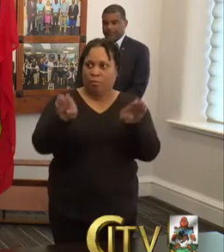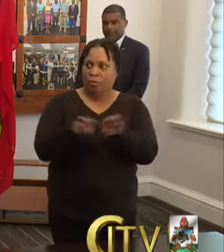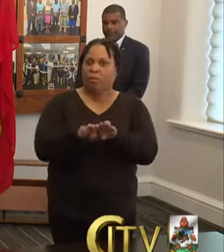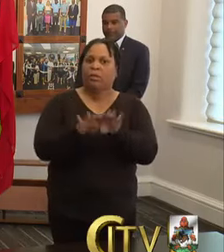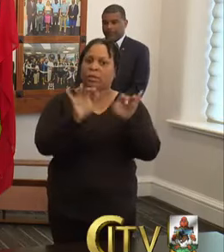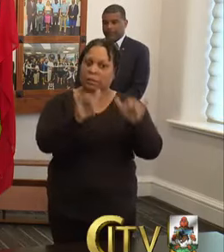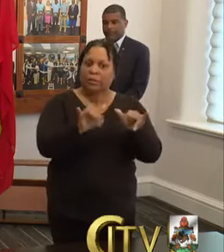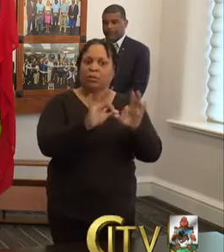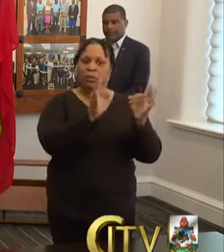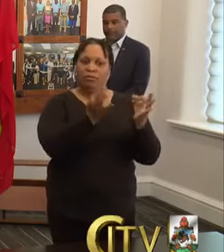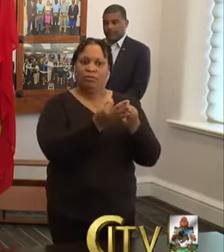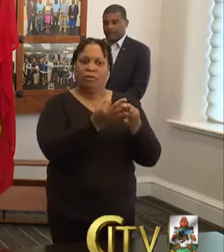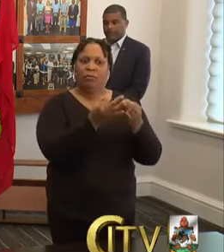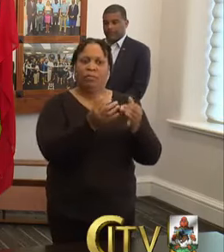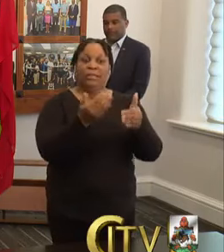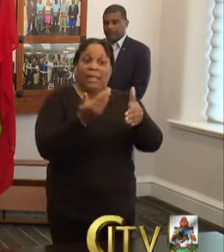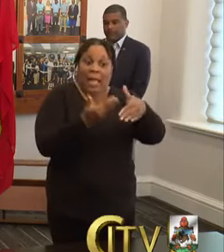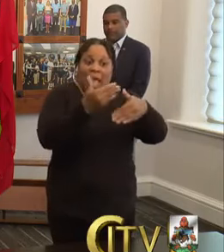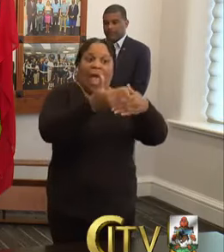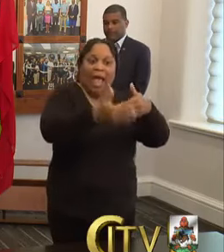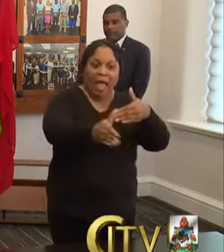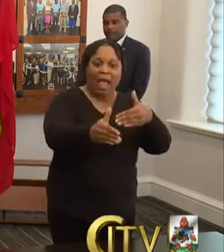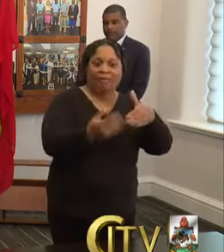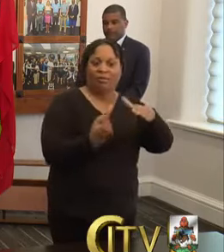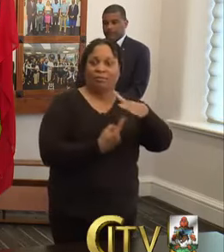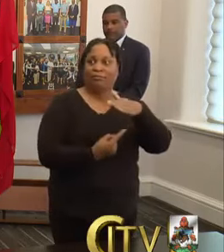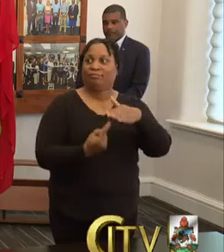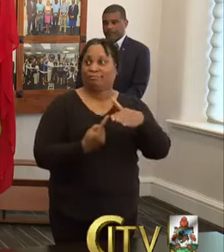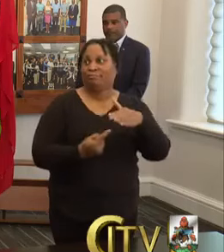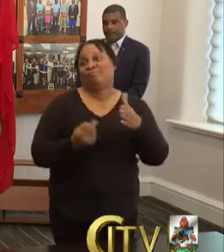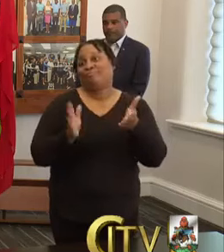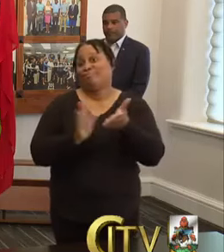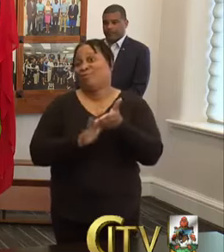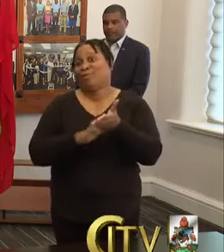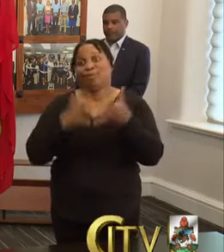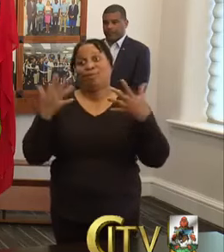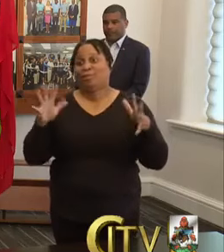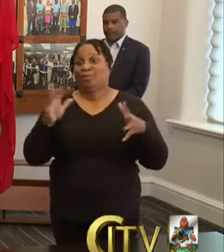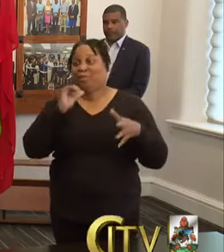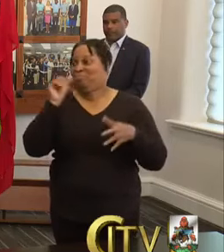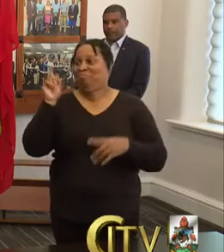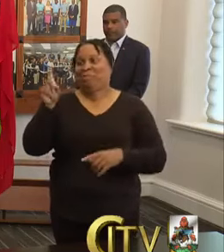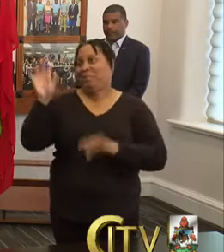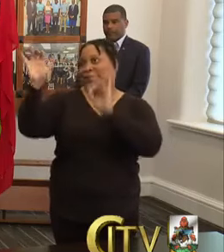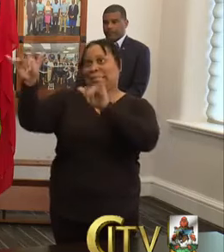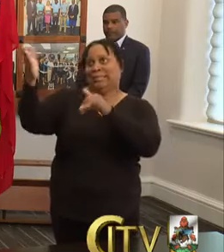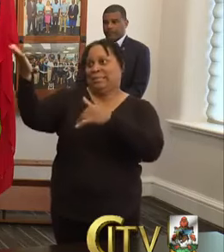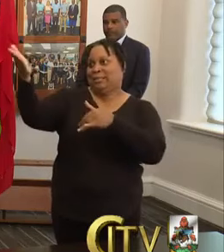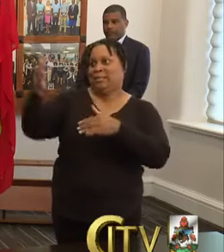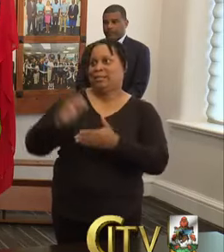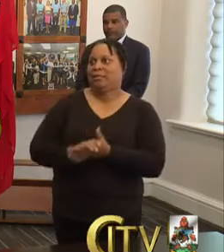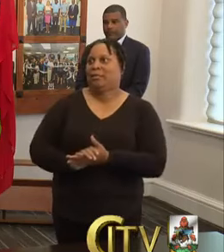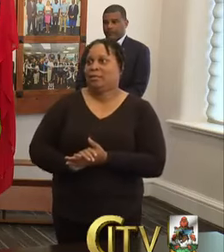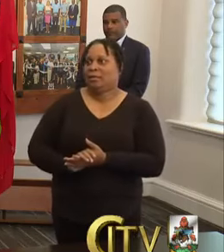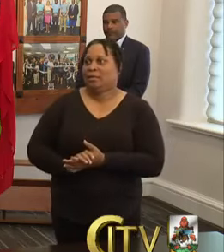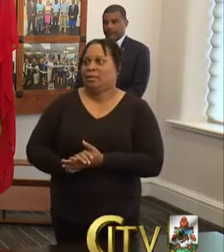with their families after their period of quarantine. School's out, so there's no need to stay over there. How many